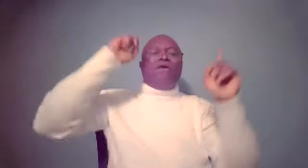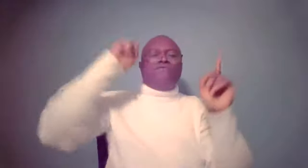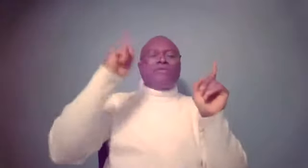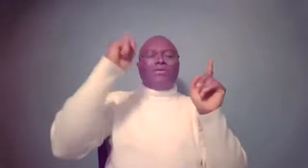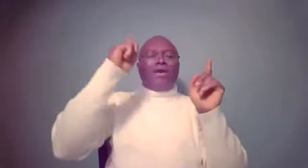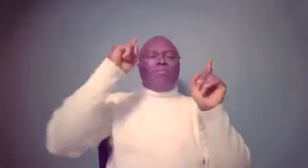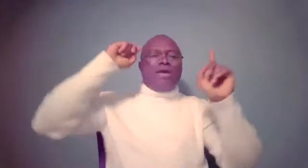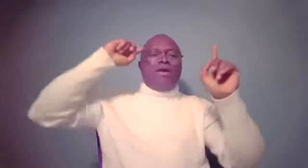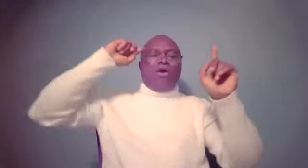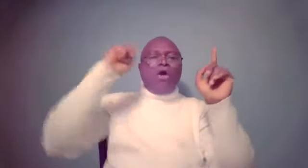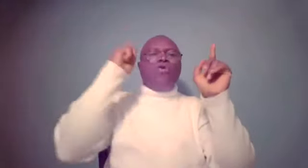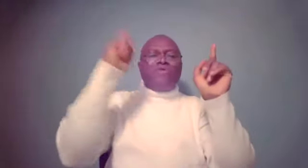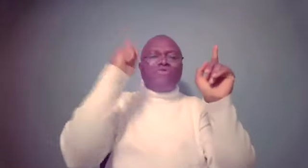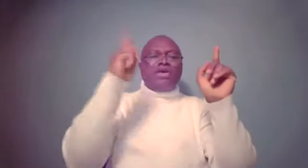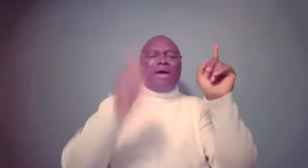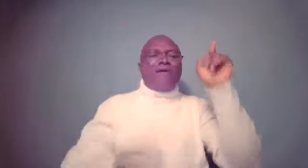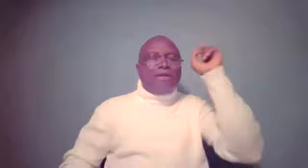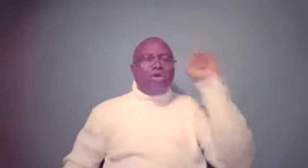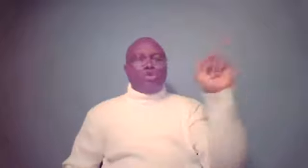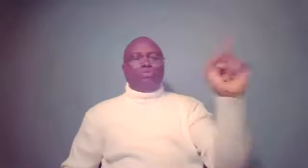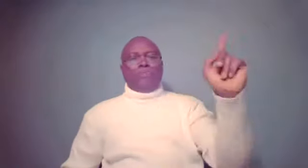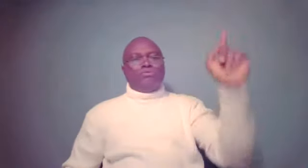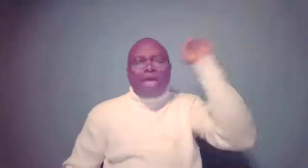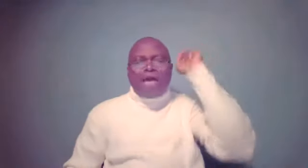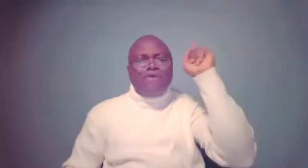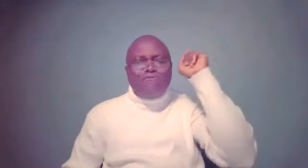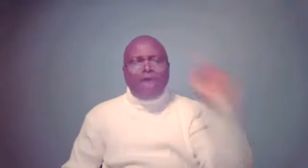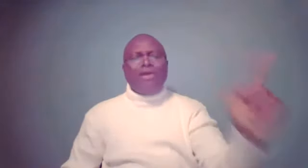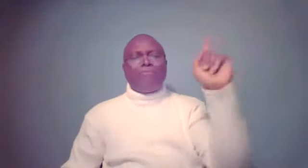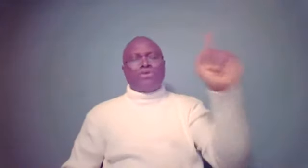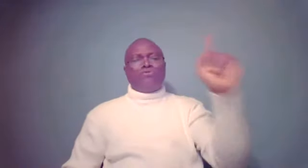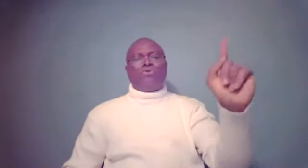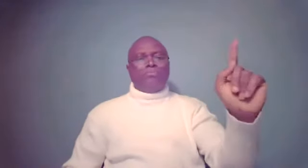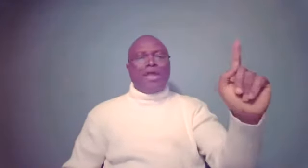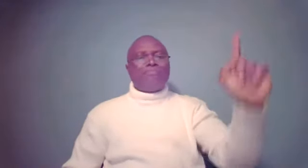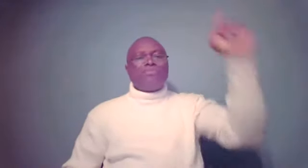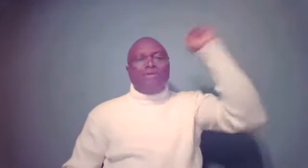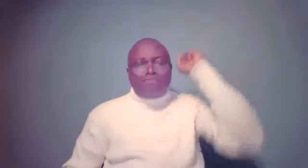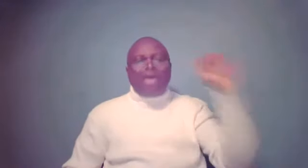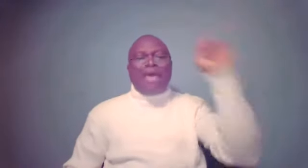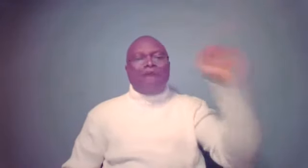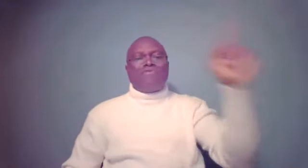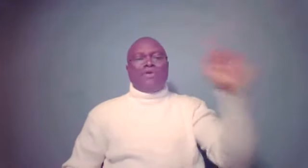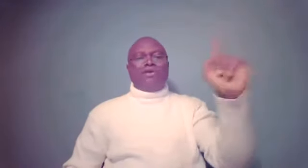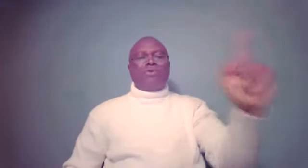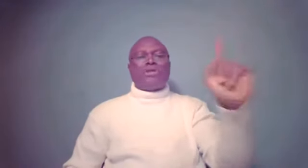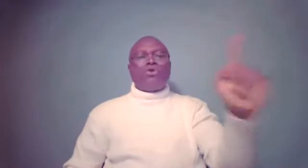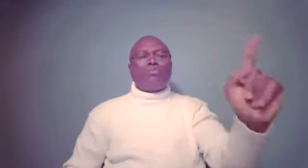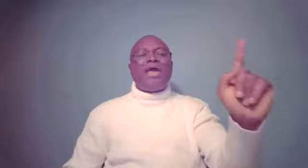of destiny helper, all we think about are those people. They have a very important role to play. They have a very important role to play.